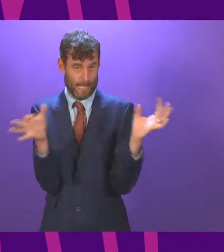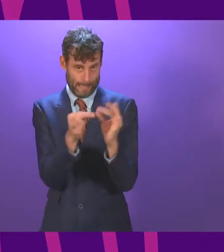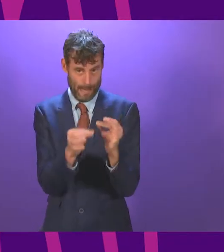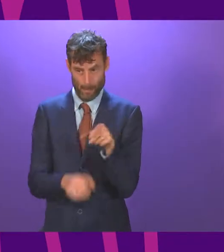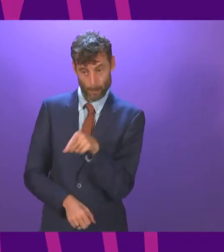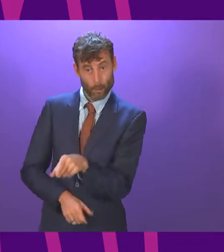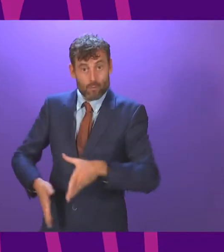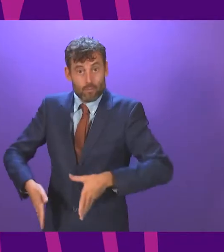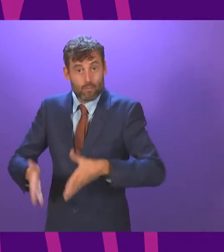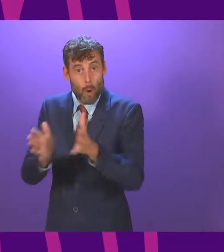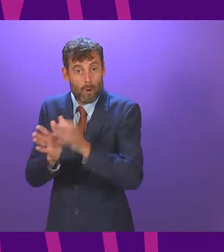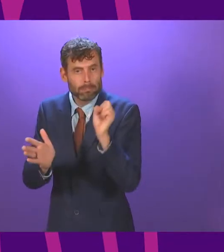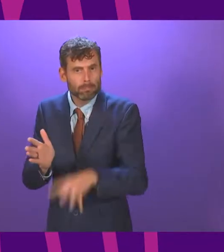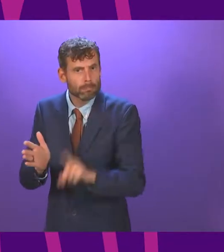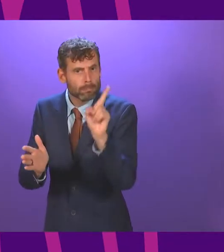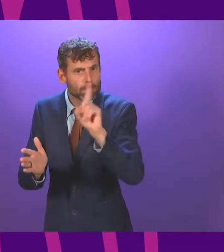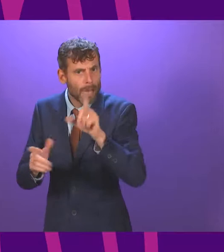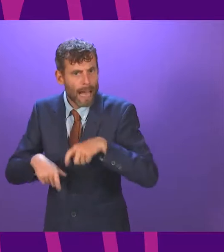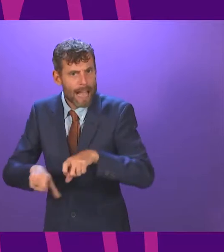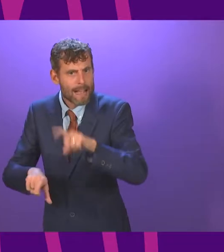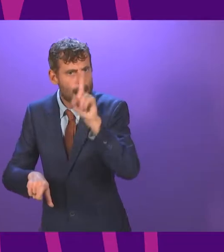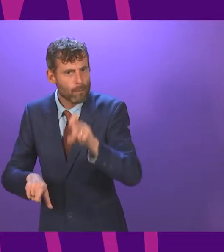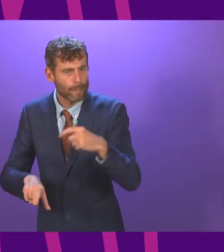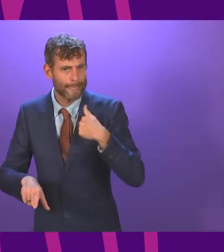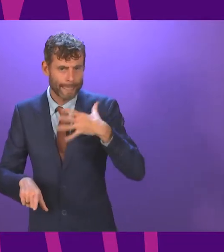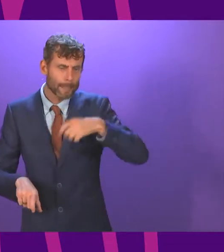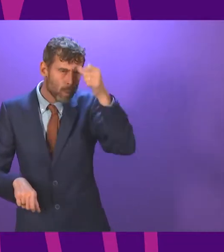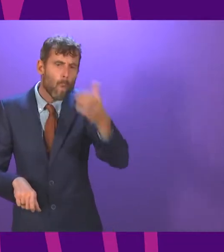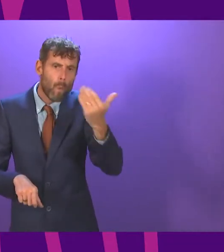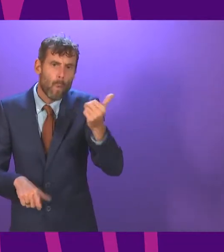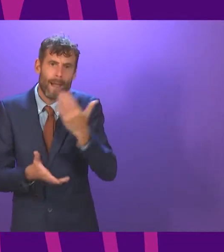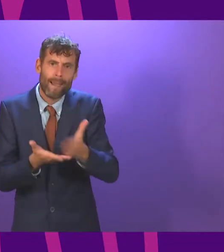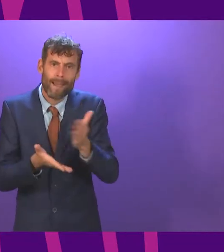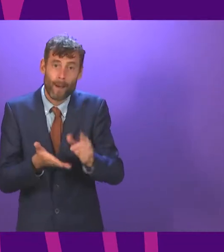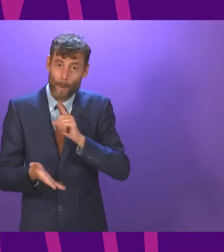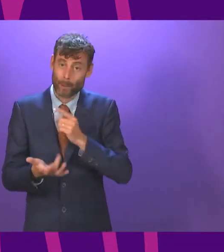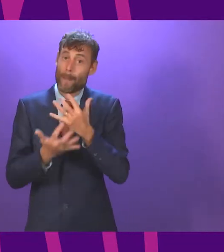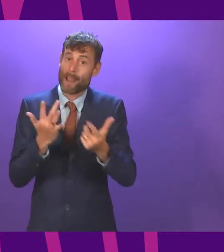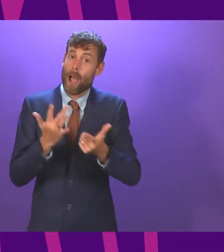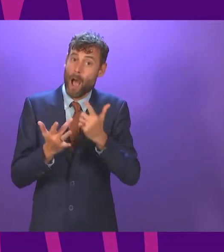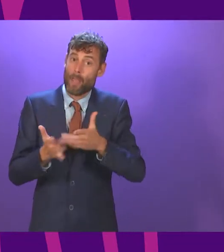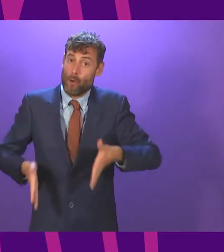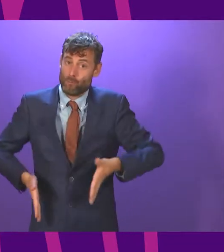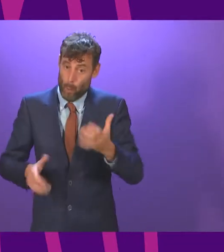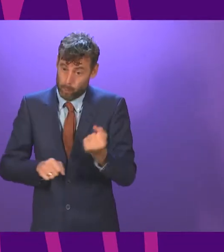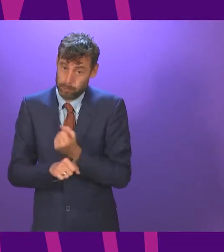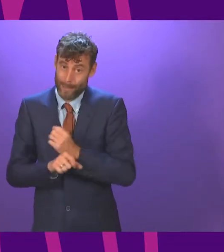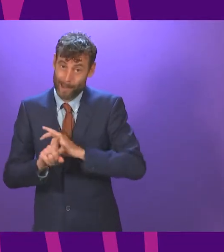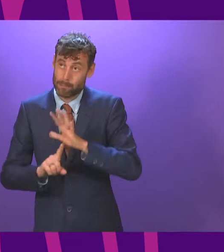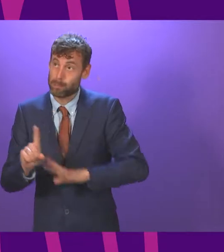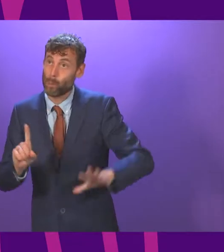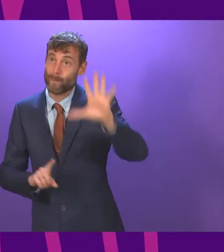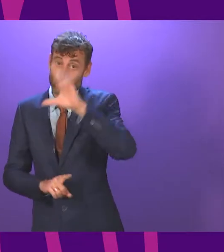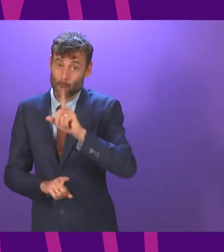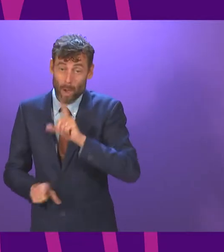There are many similar questions to which we await answers and many other projects, vital road improvements across the country.